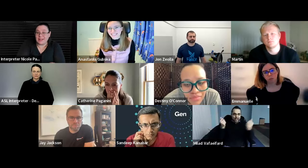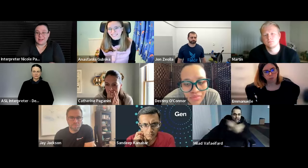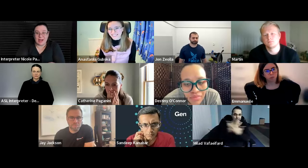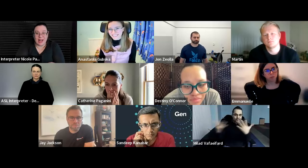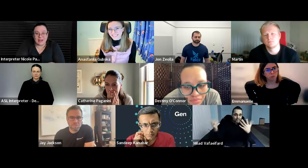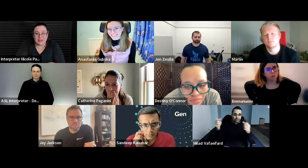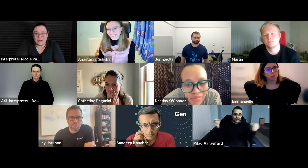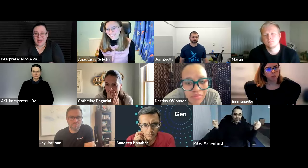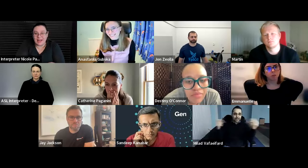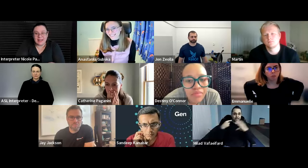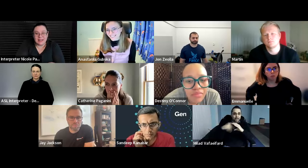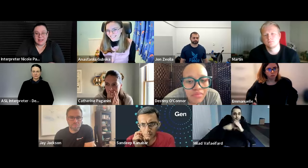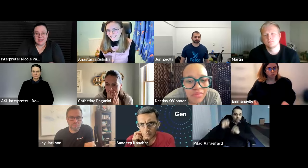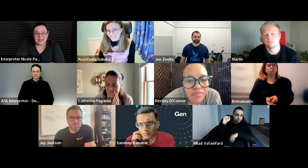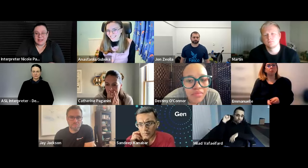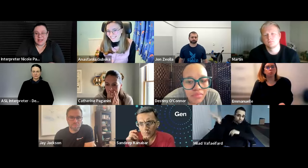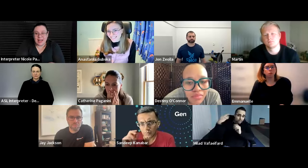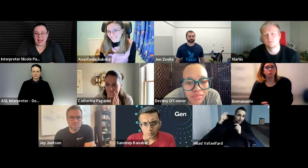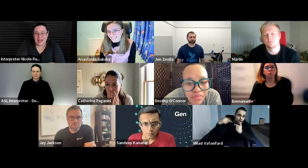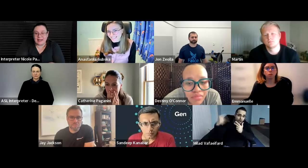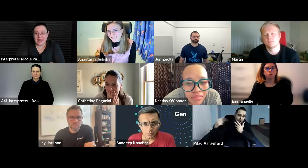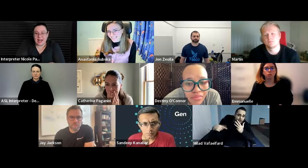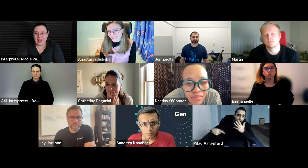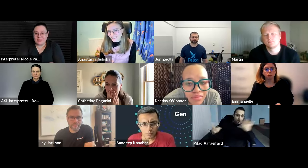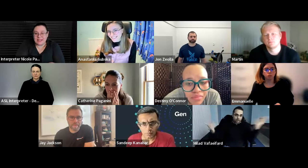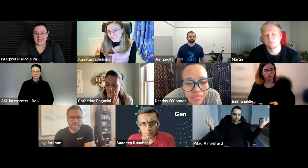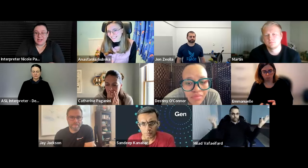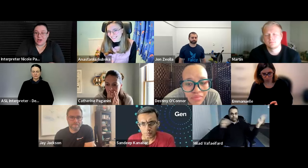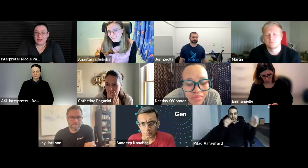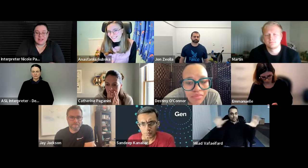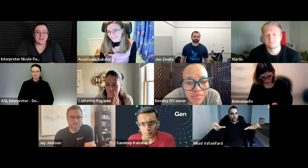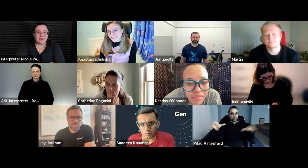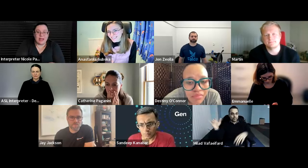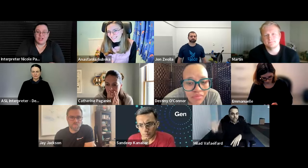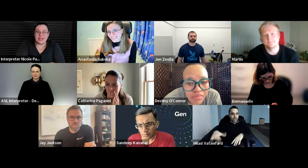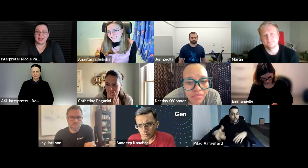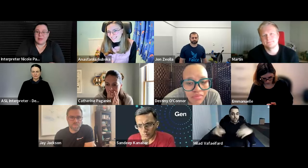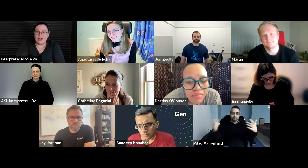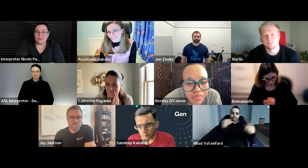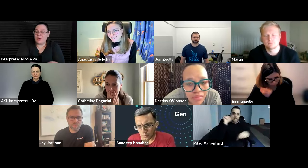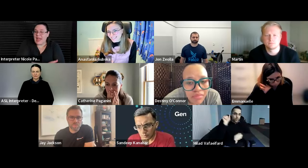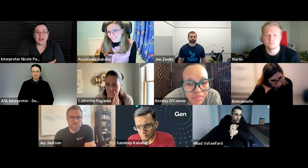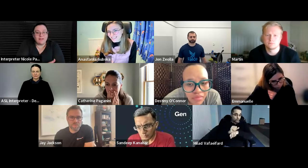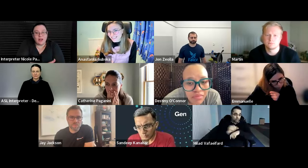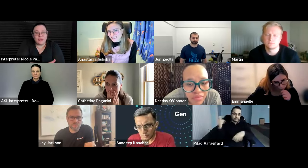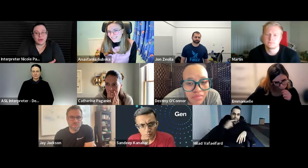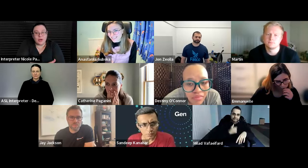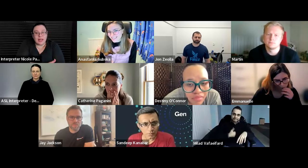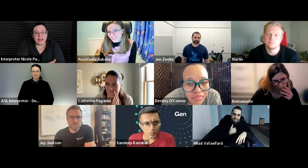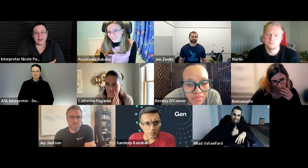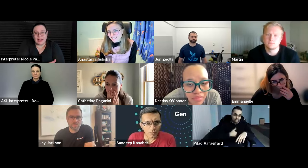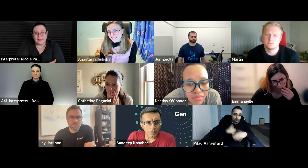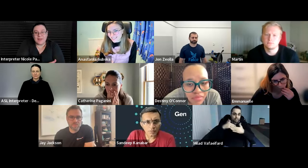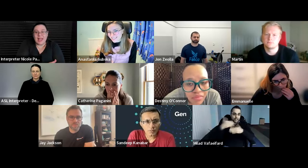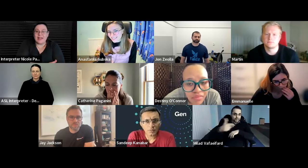and lost about how to do that and i had sent all of this information an email but they hadn't followed